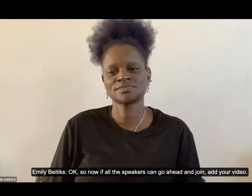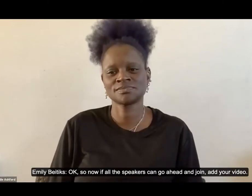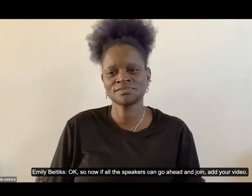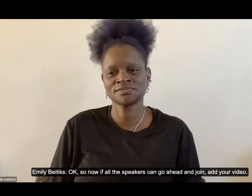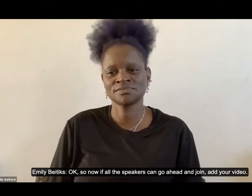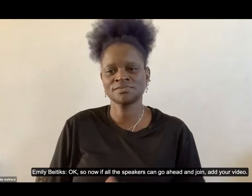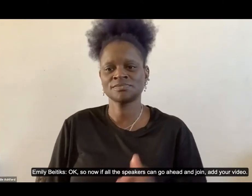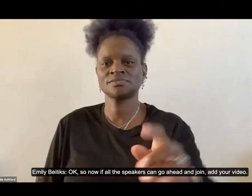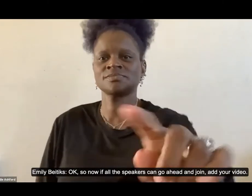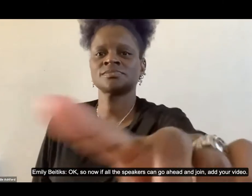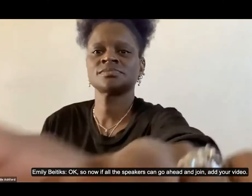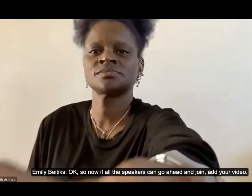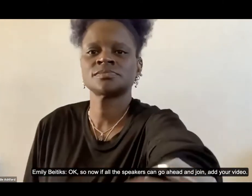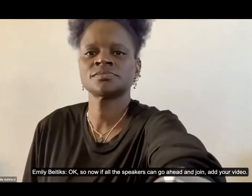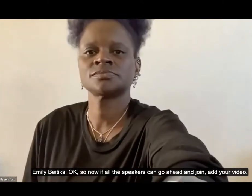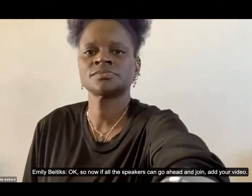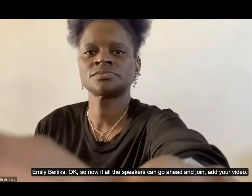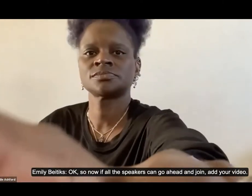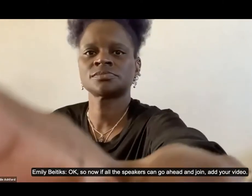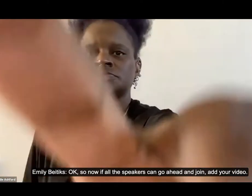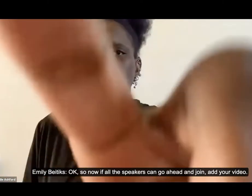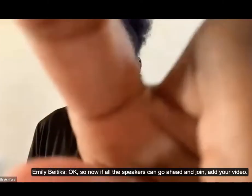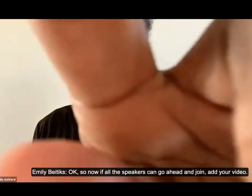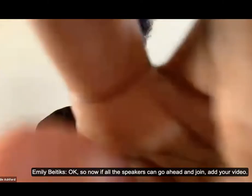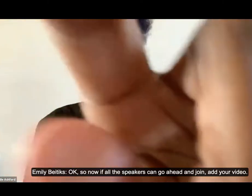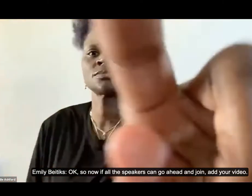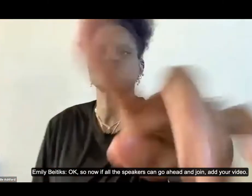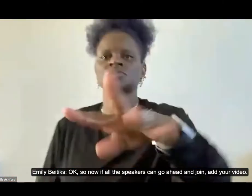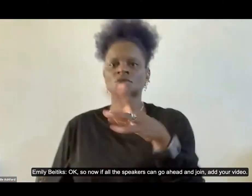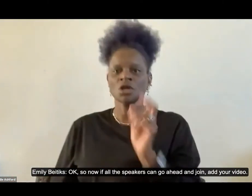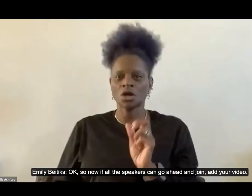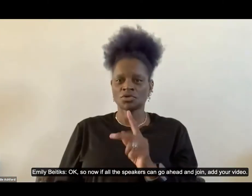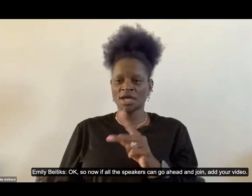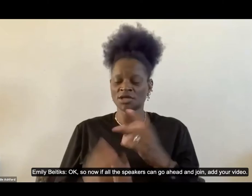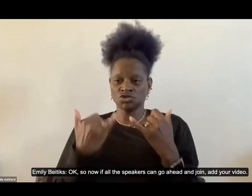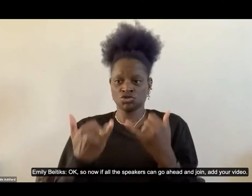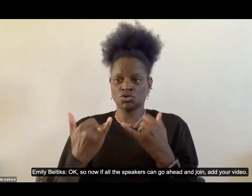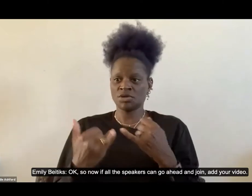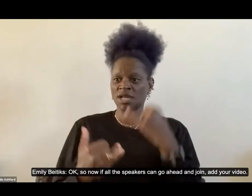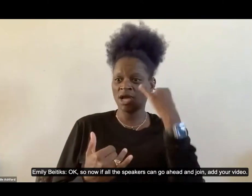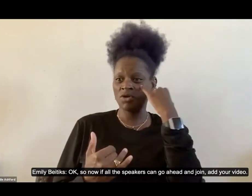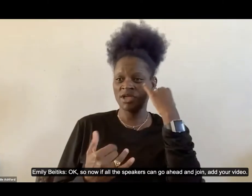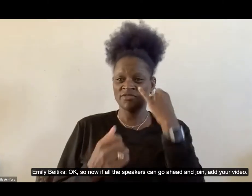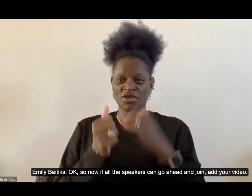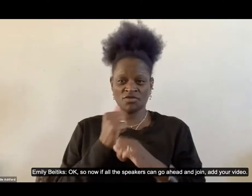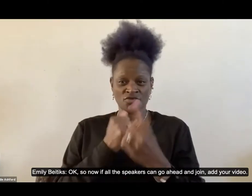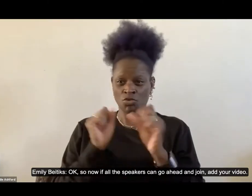Okay, so now if all the speakers can go ahead and join, add your video.